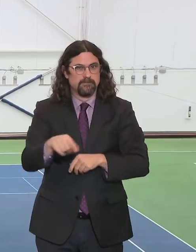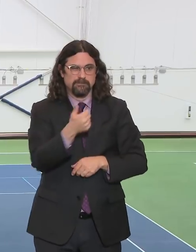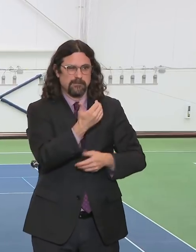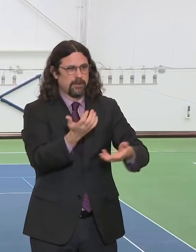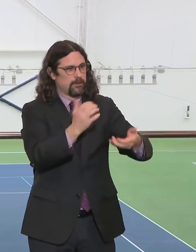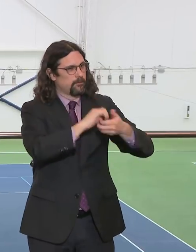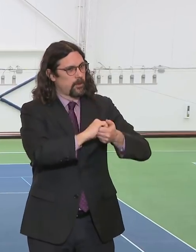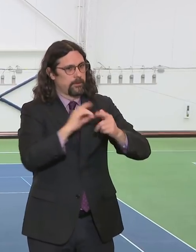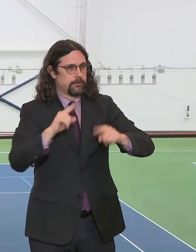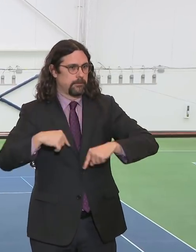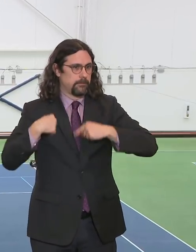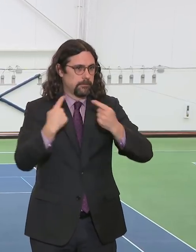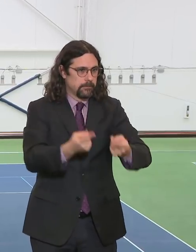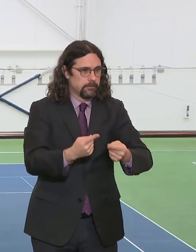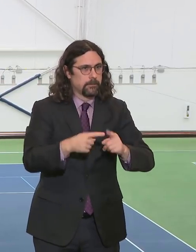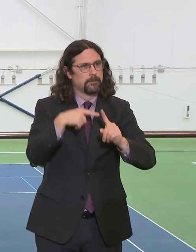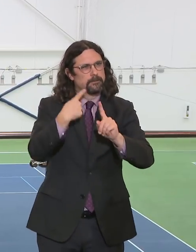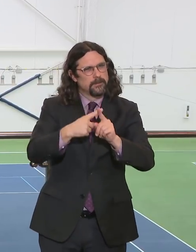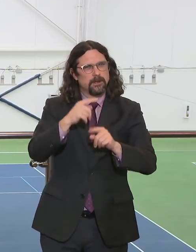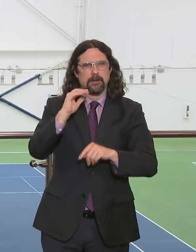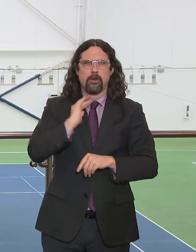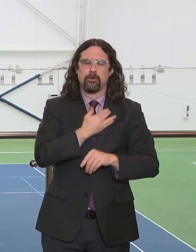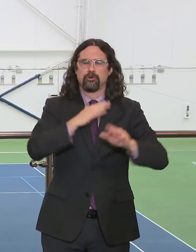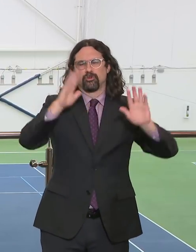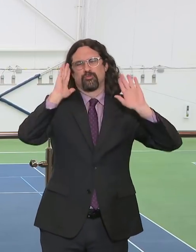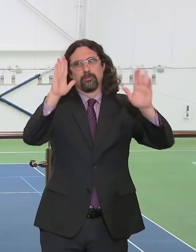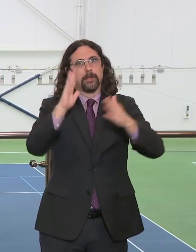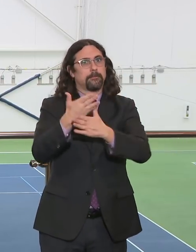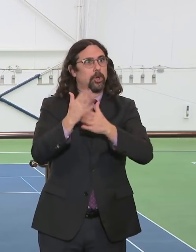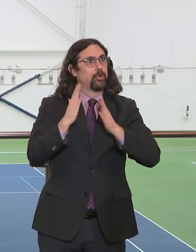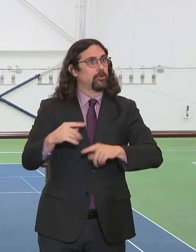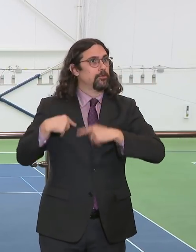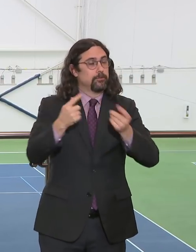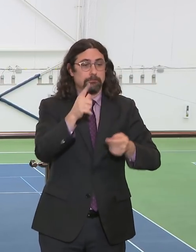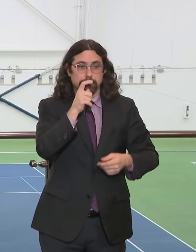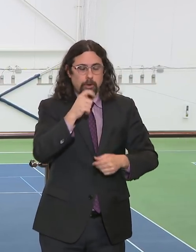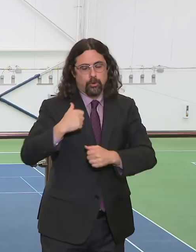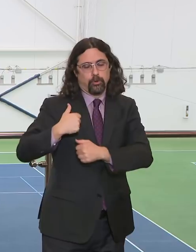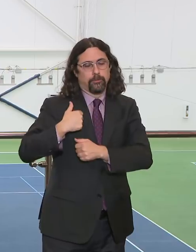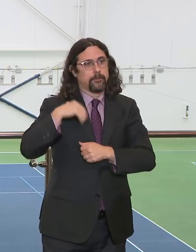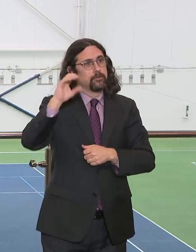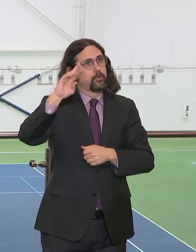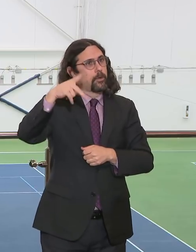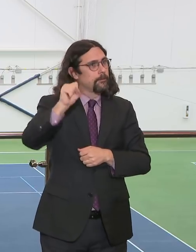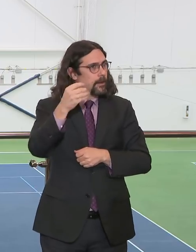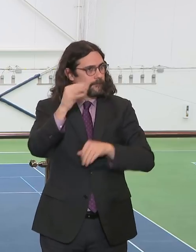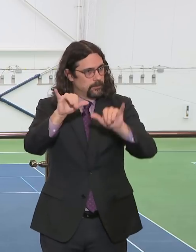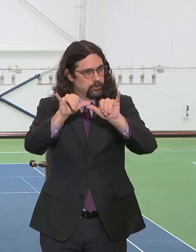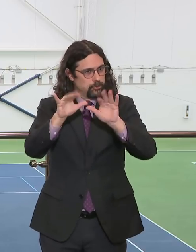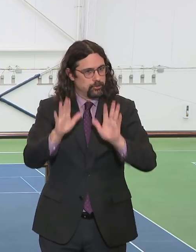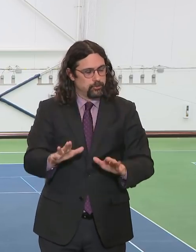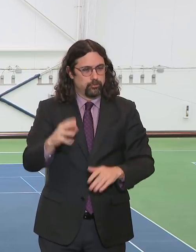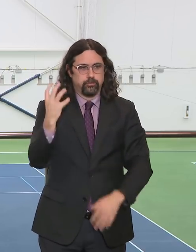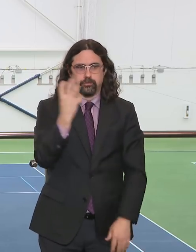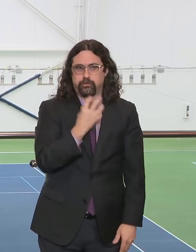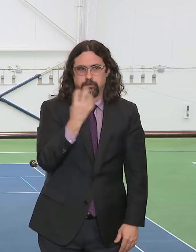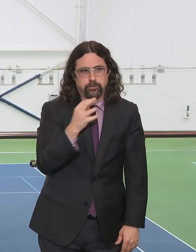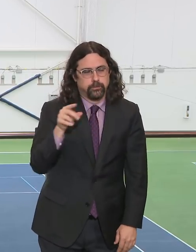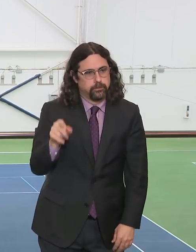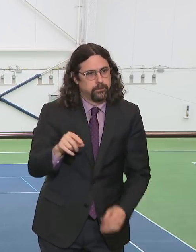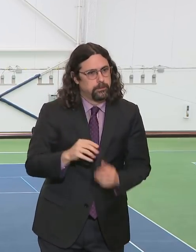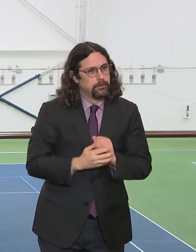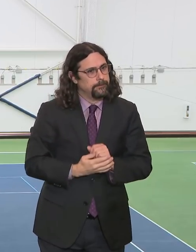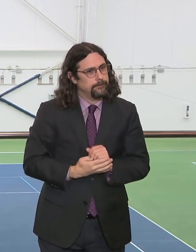own Office of Emergency Management. Thank you, Deanne, to you and your team. And a special thanks to our colleagues at the Department